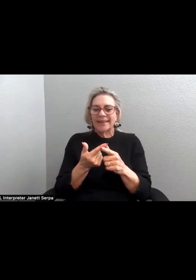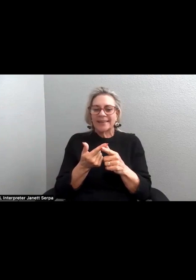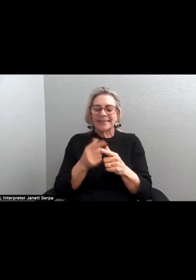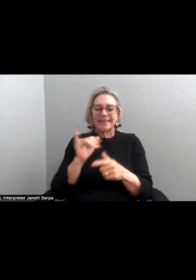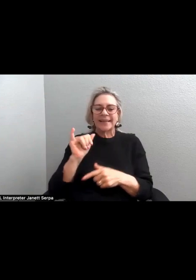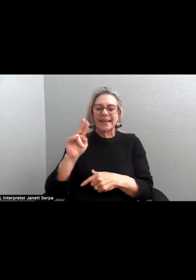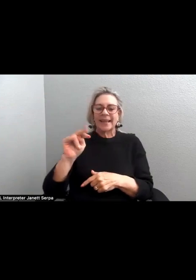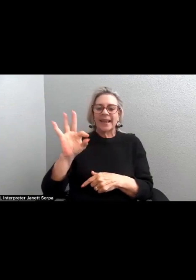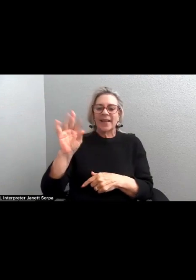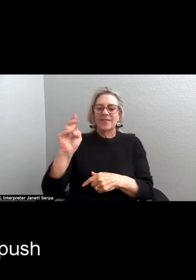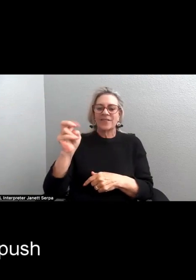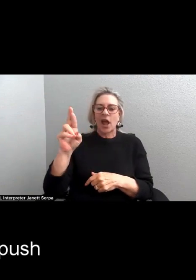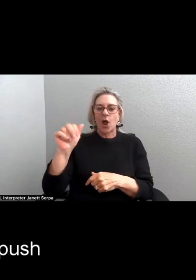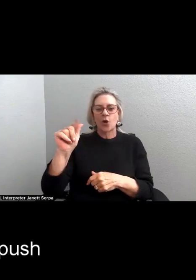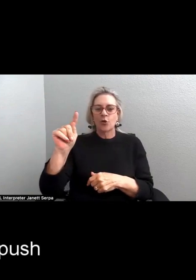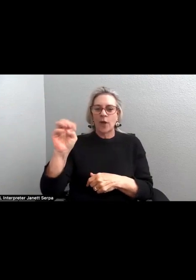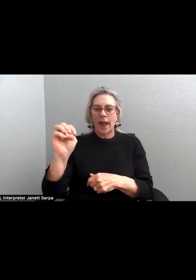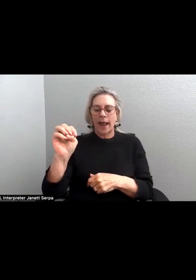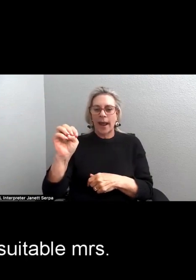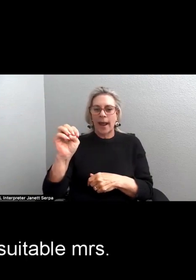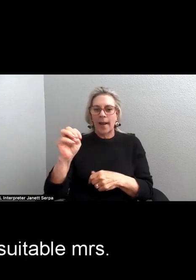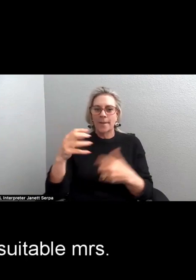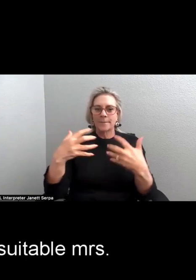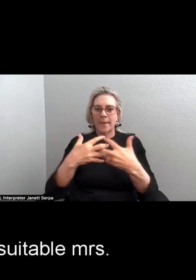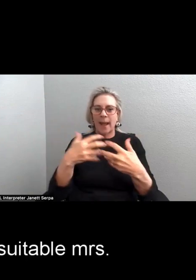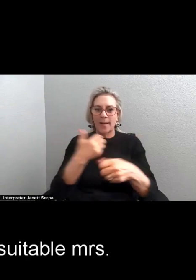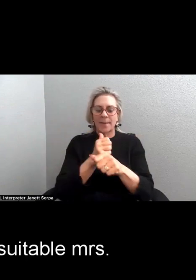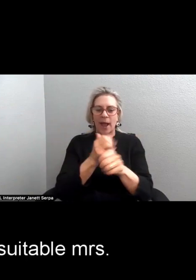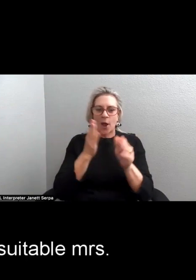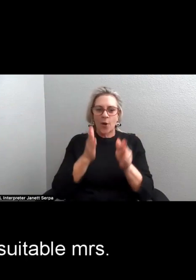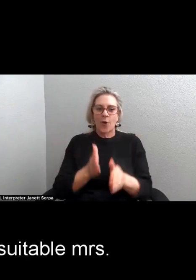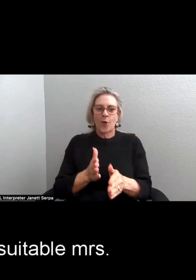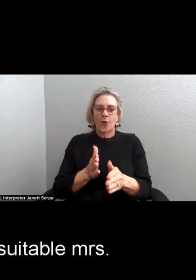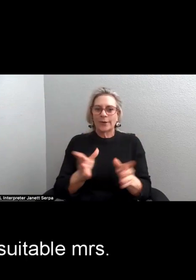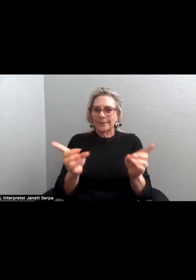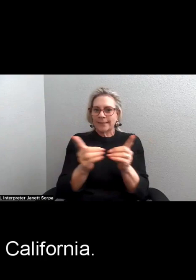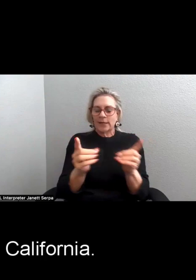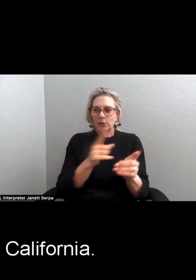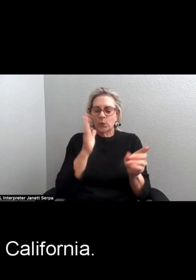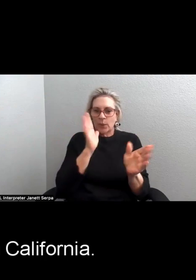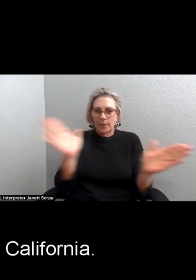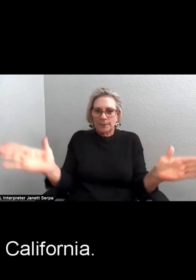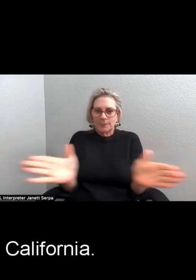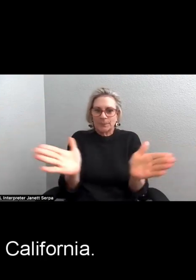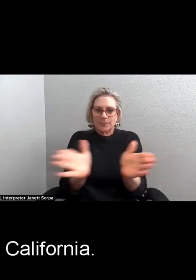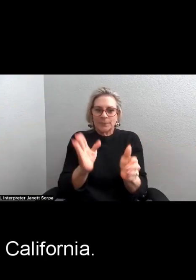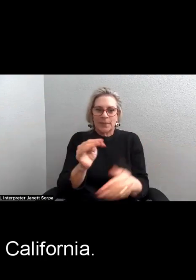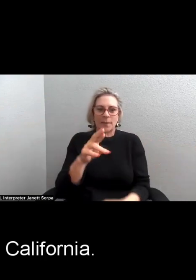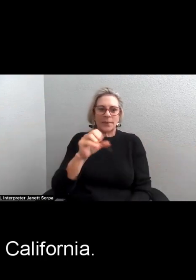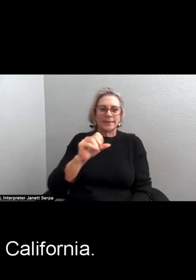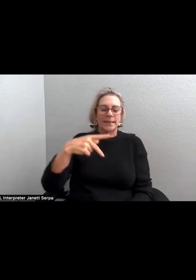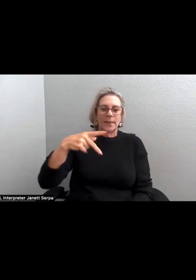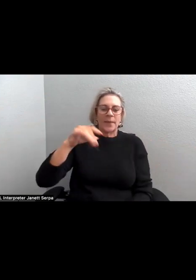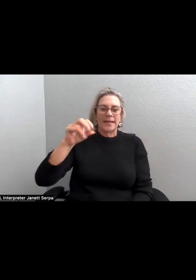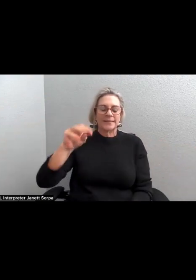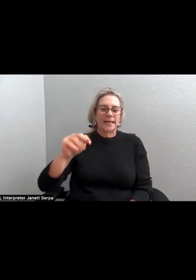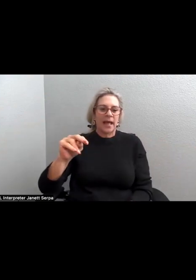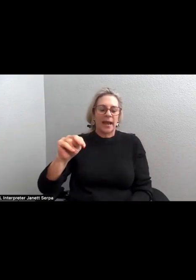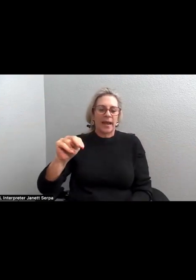matchmaker, she'll push the eminently suitable Mrs. Pye's son in California.